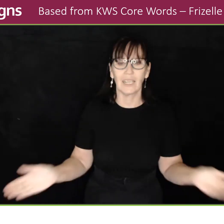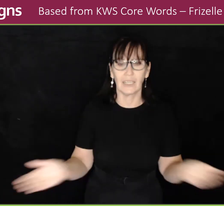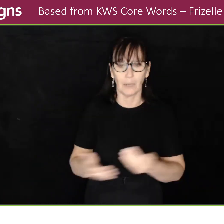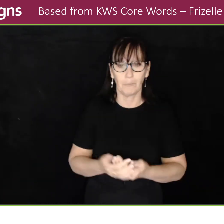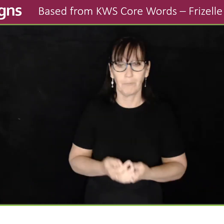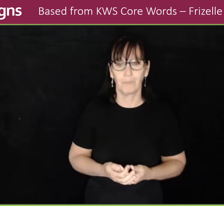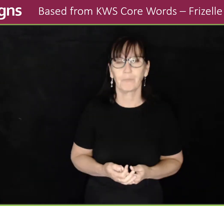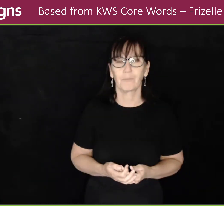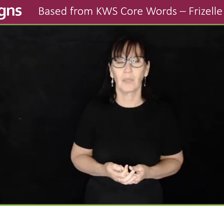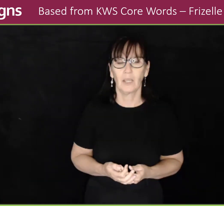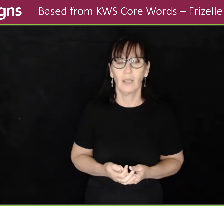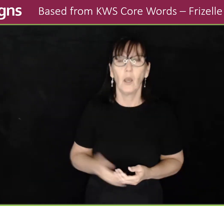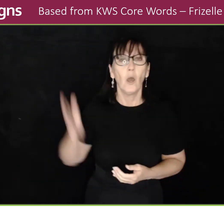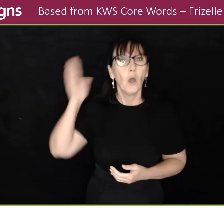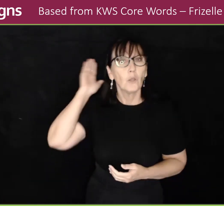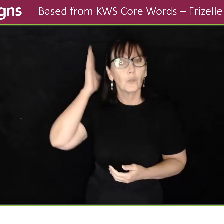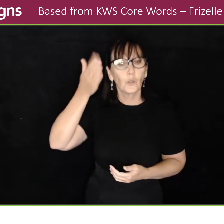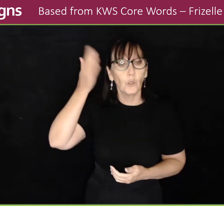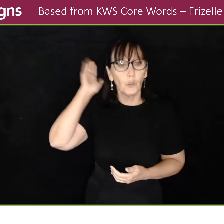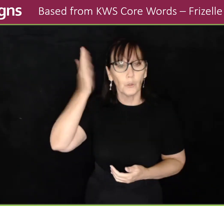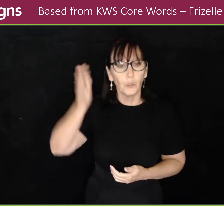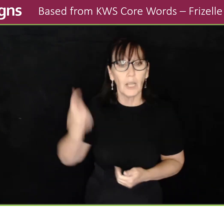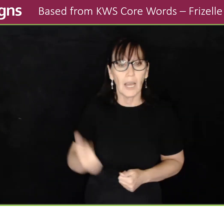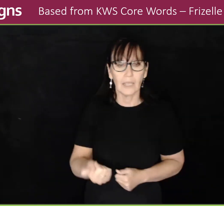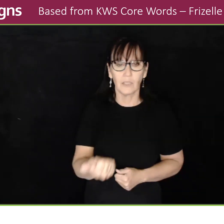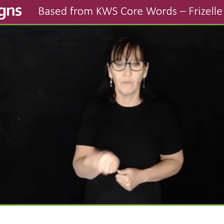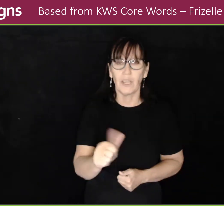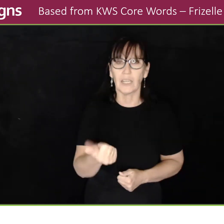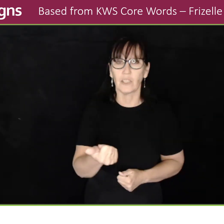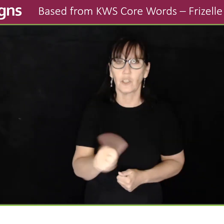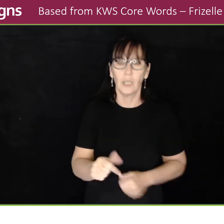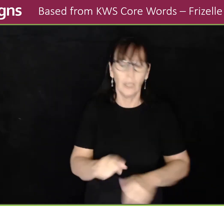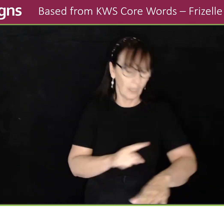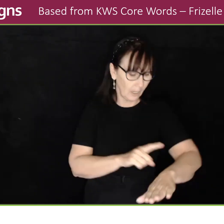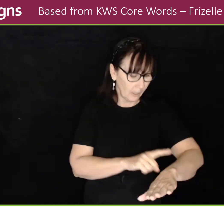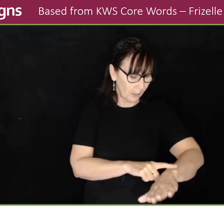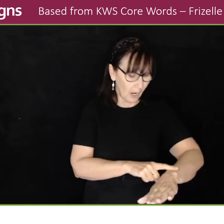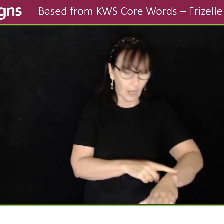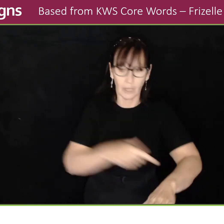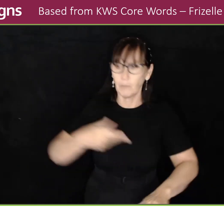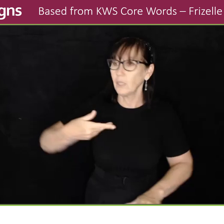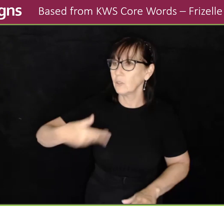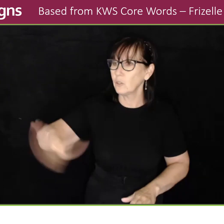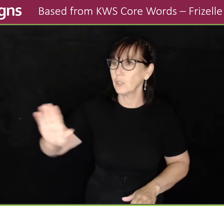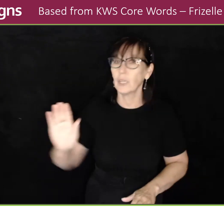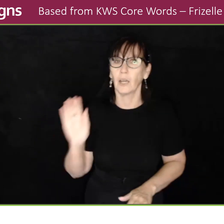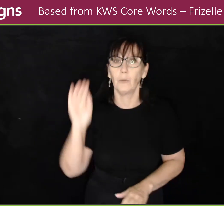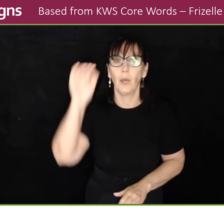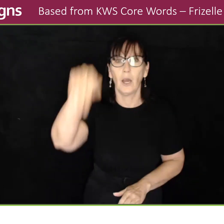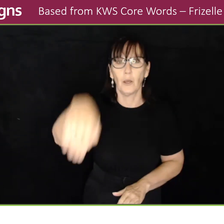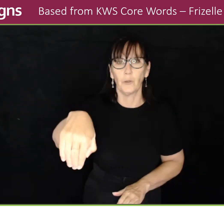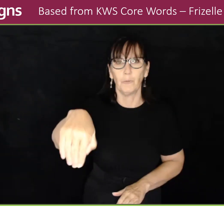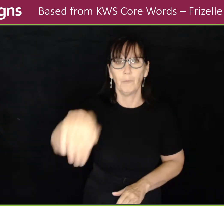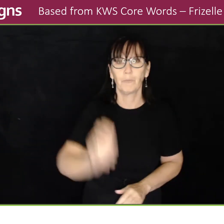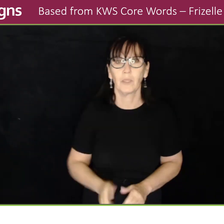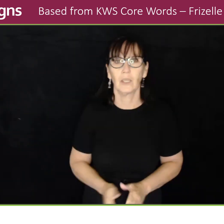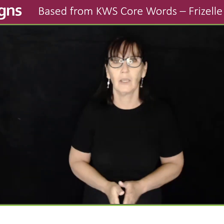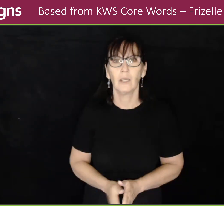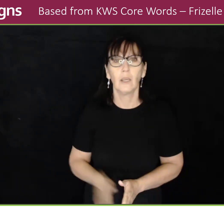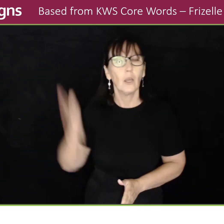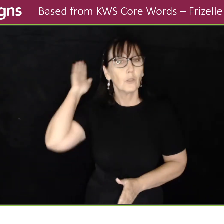together. School has finished. Time to go home.